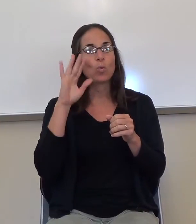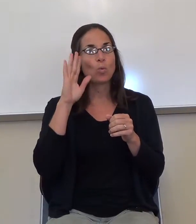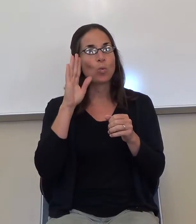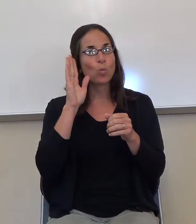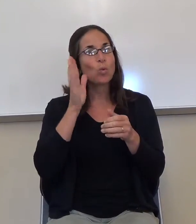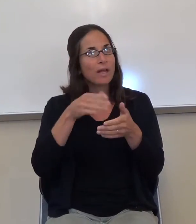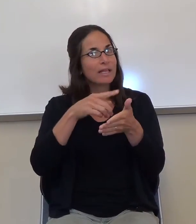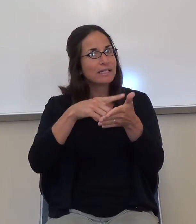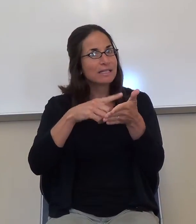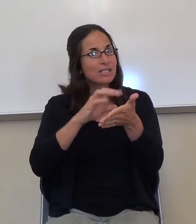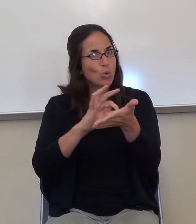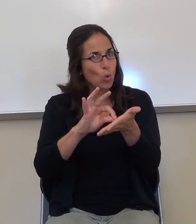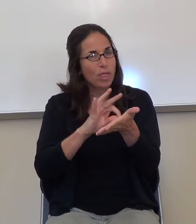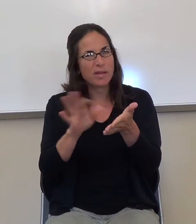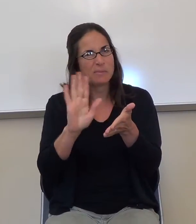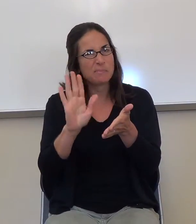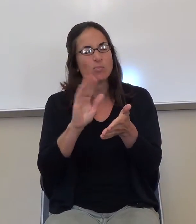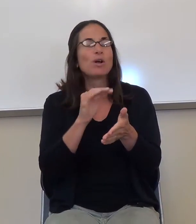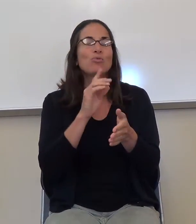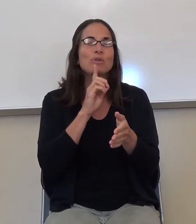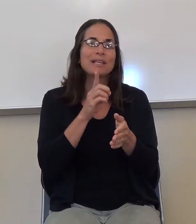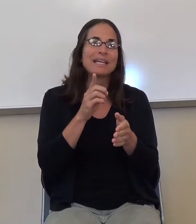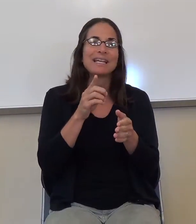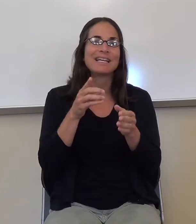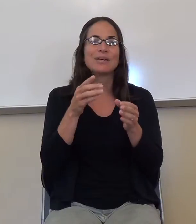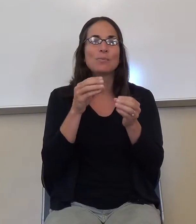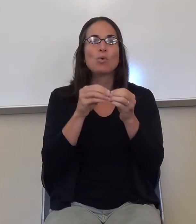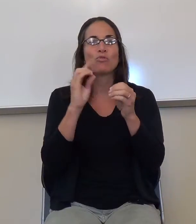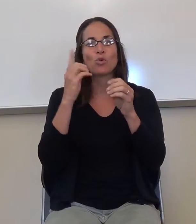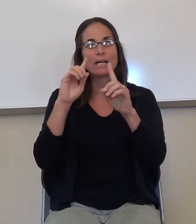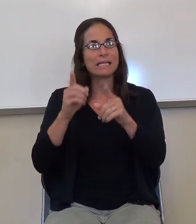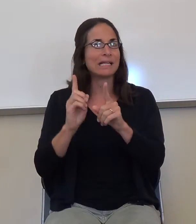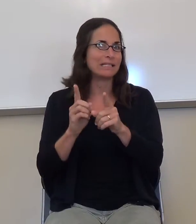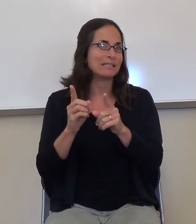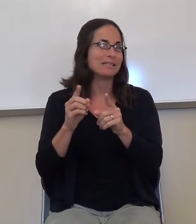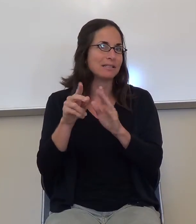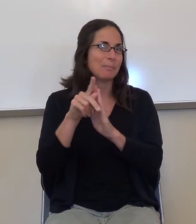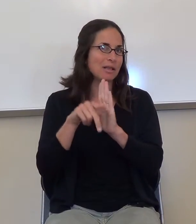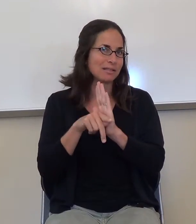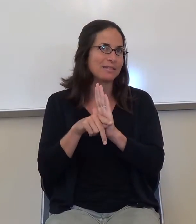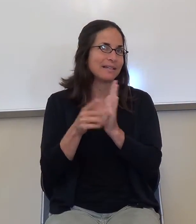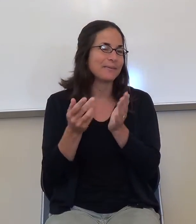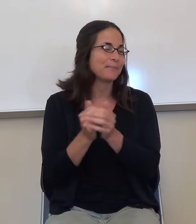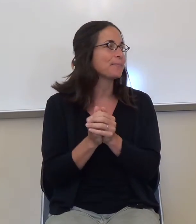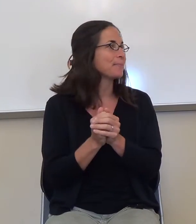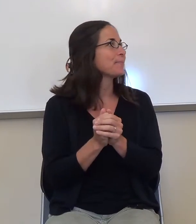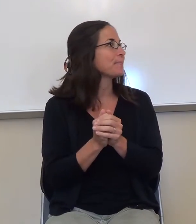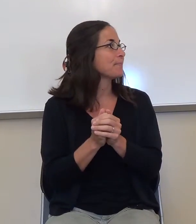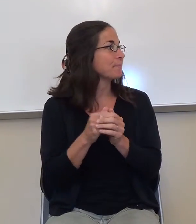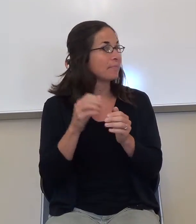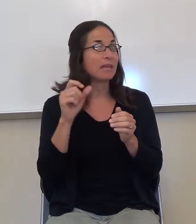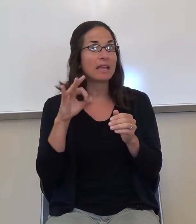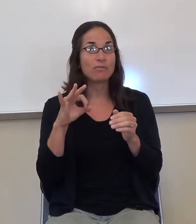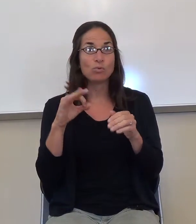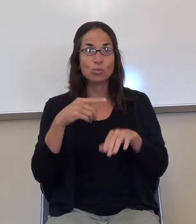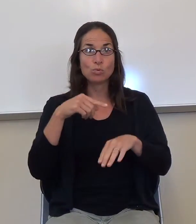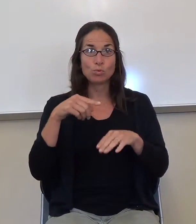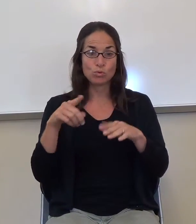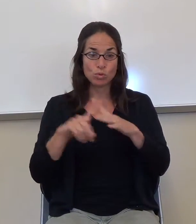not going to grade them, like I said, they're partly an attendance issue. If you are here on time, on the day that we